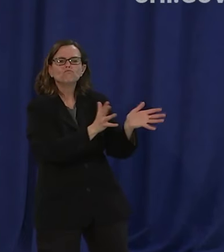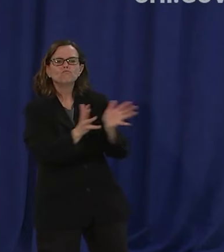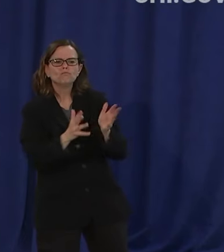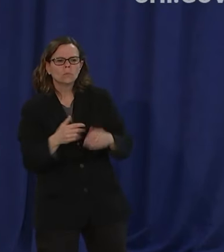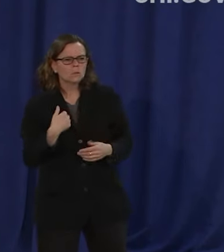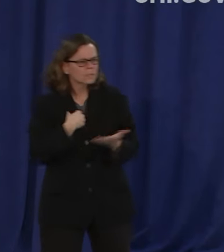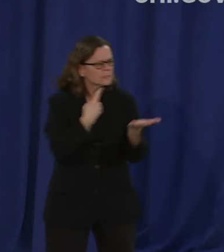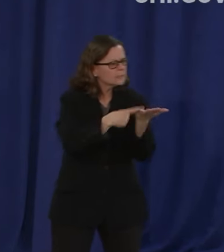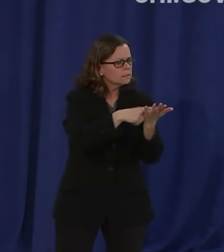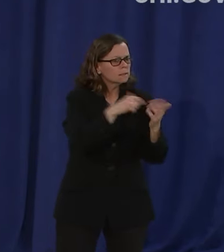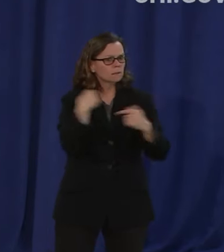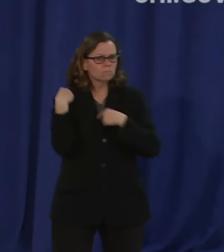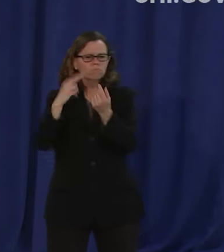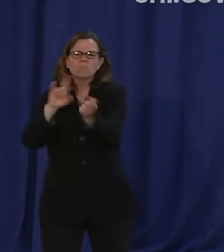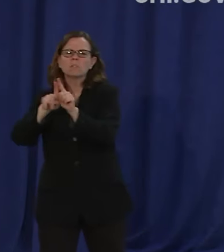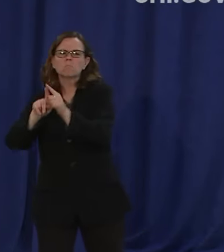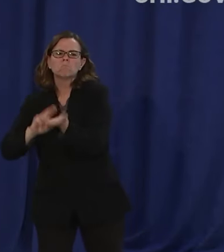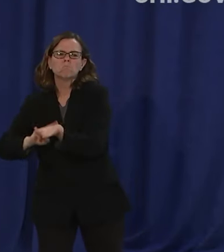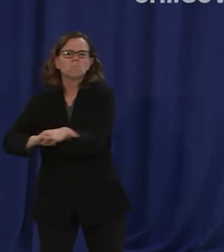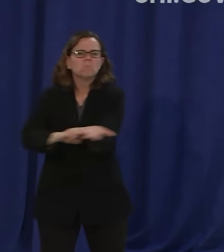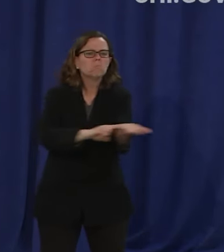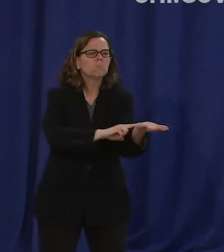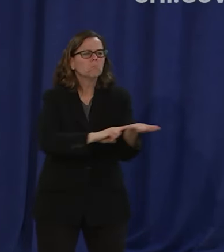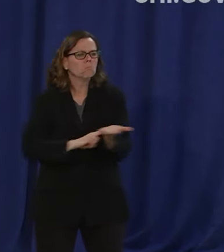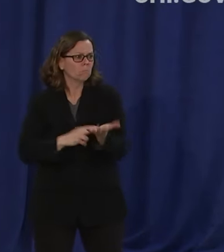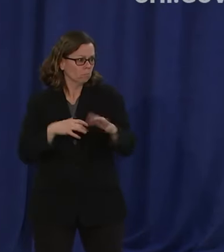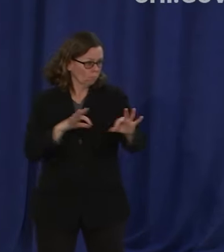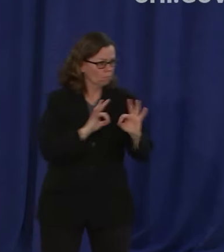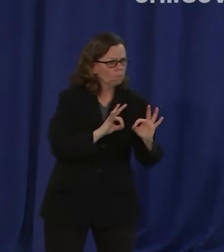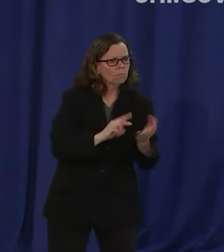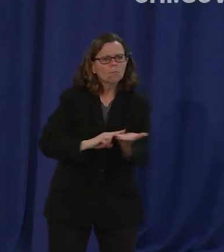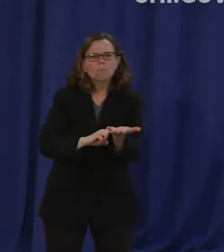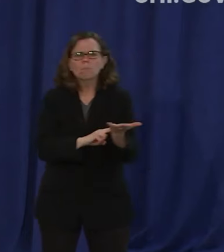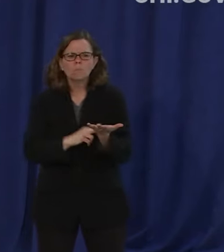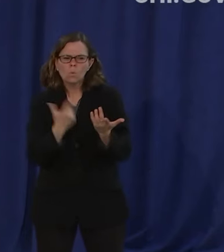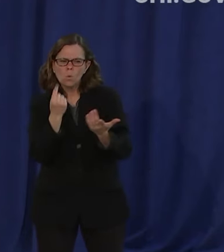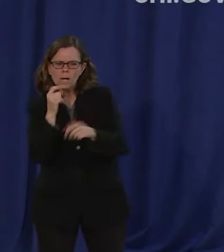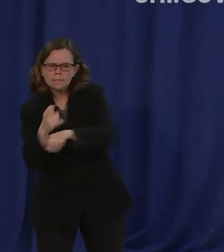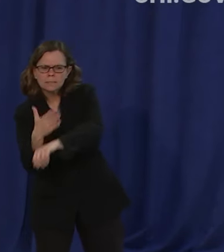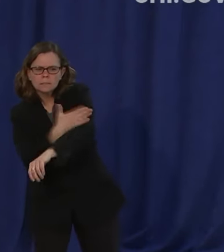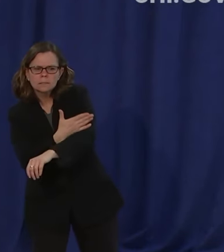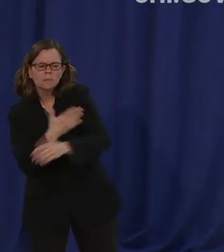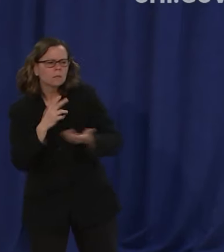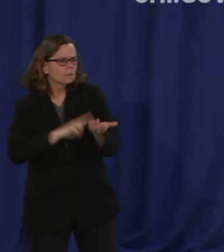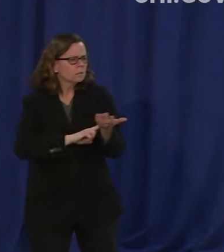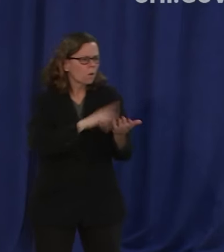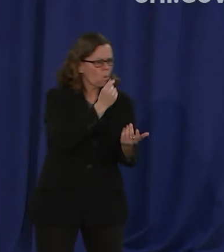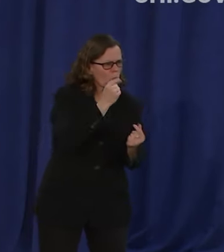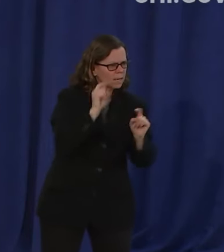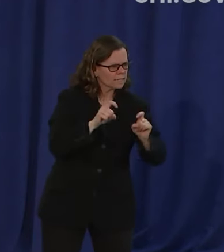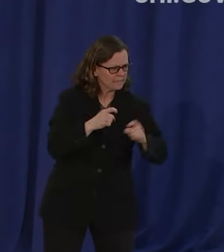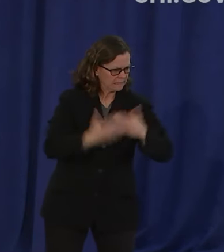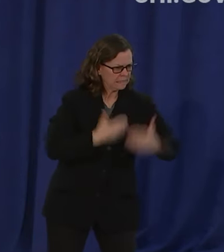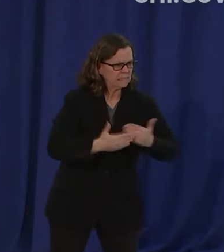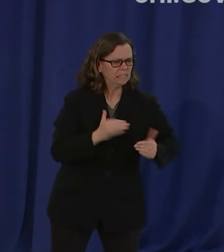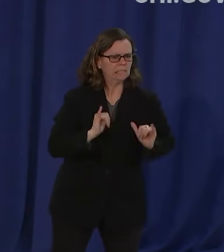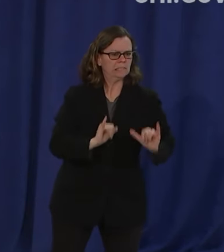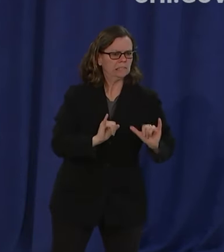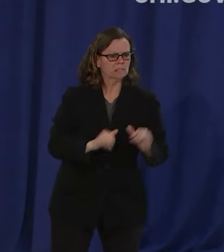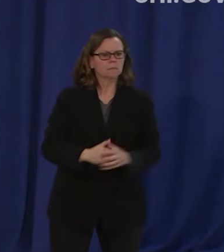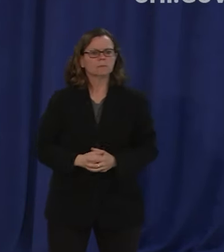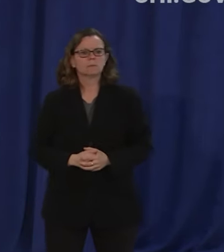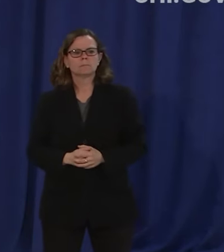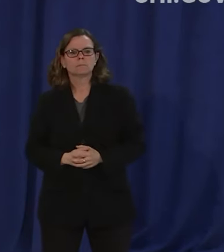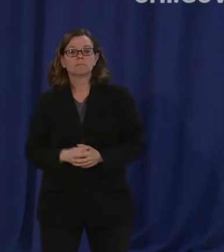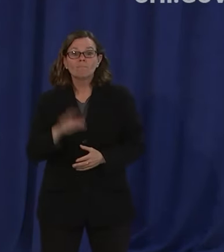we're doing what we're doing and the scent and the need for urgency and the reality is as you saw yesterday from the budget vote the